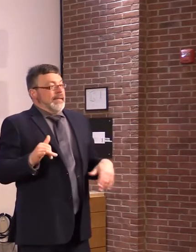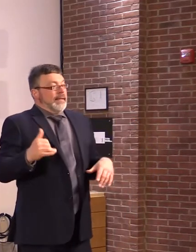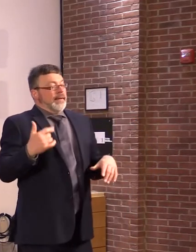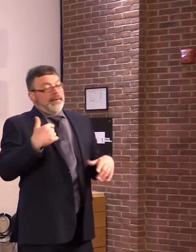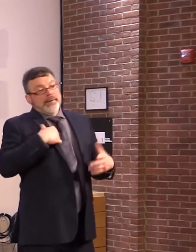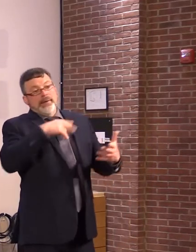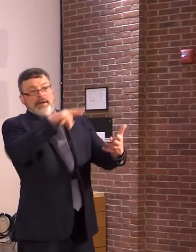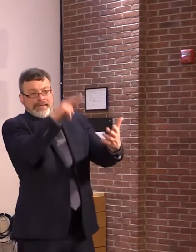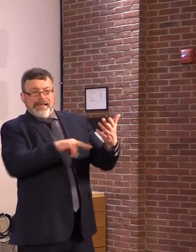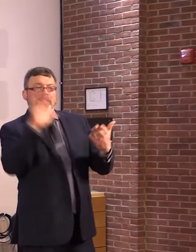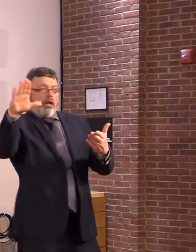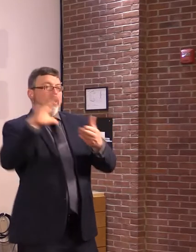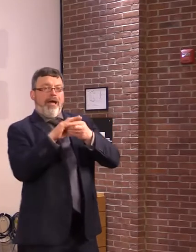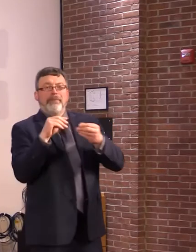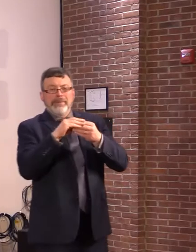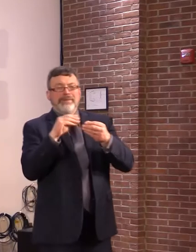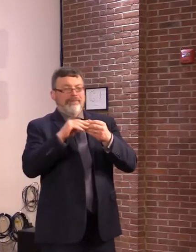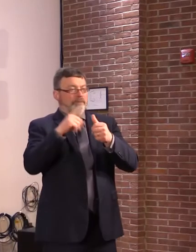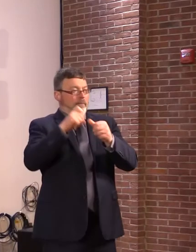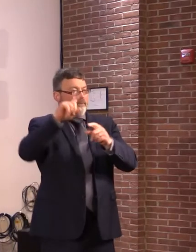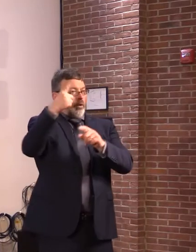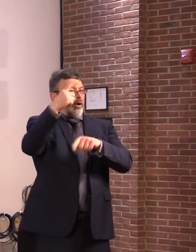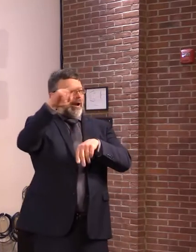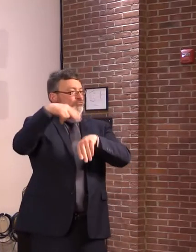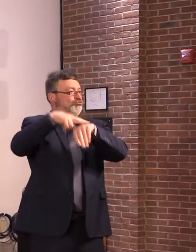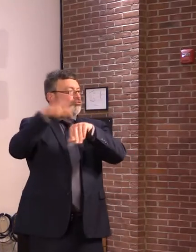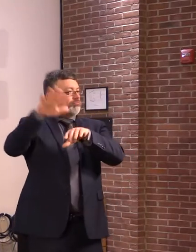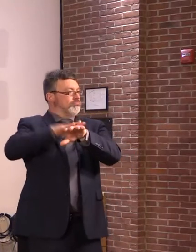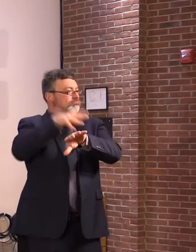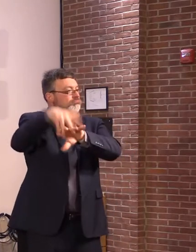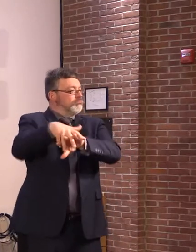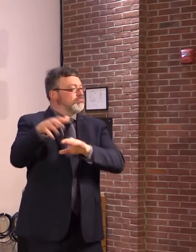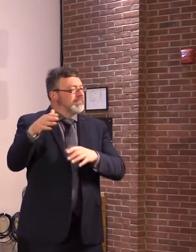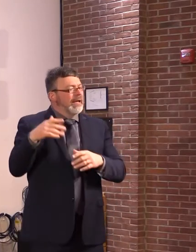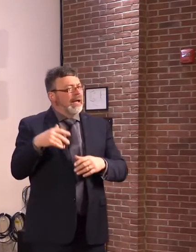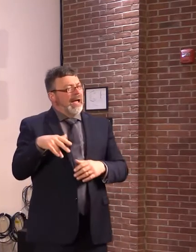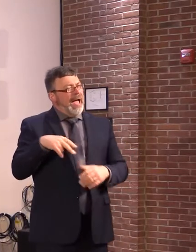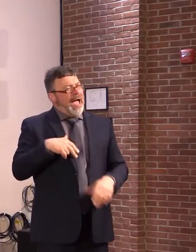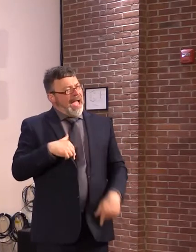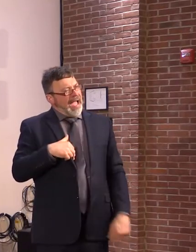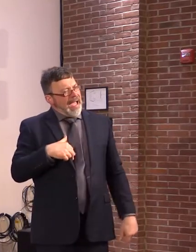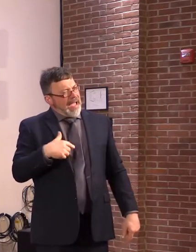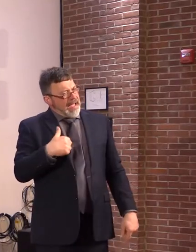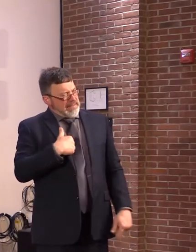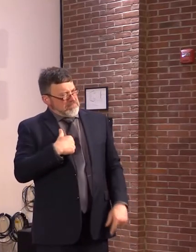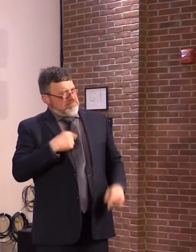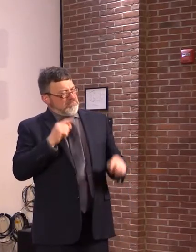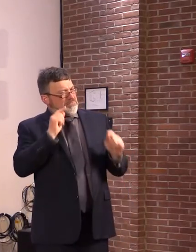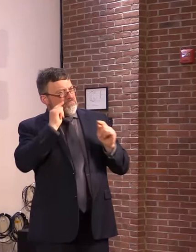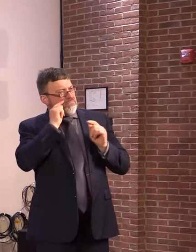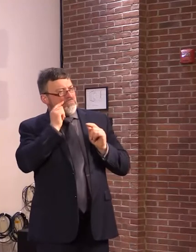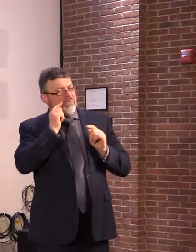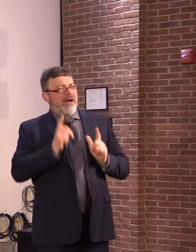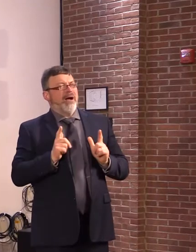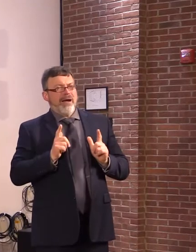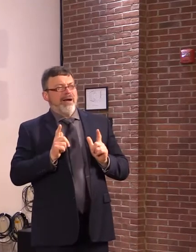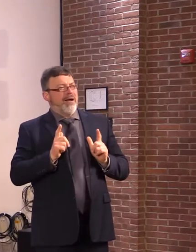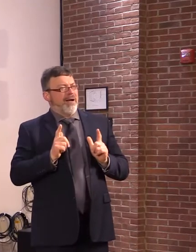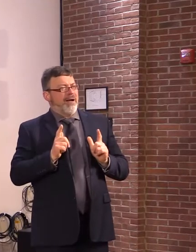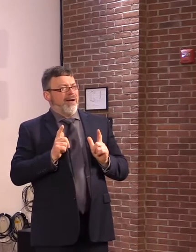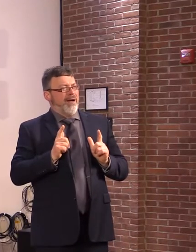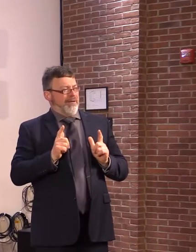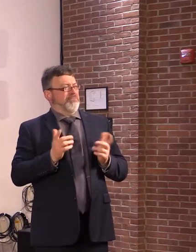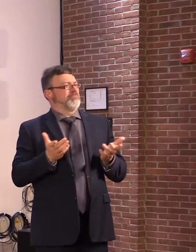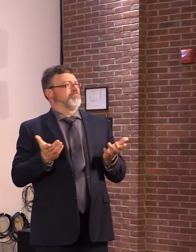but I was surprised to hear, to be honest with you. But I think we're comfortable with where we're at.